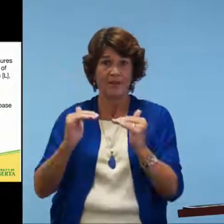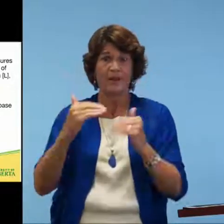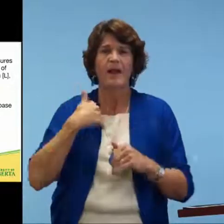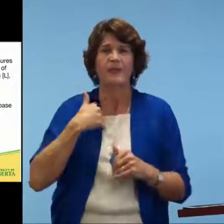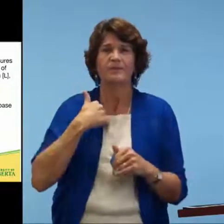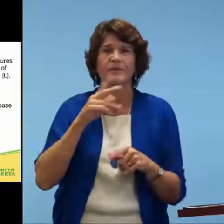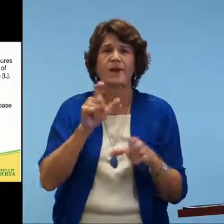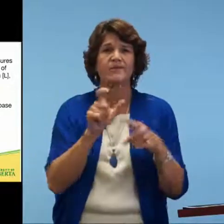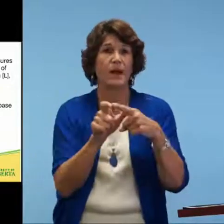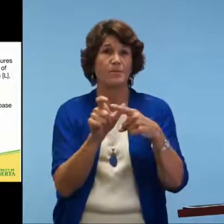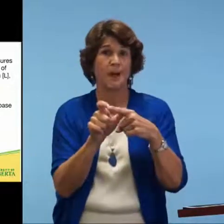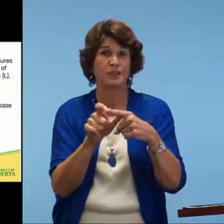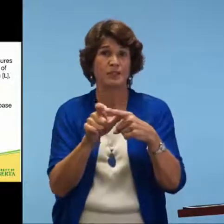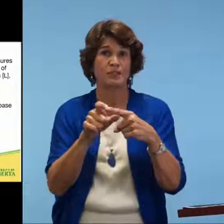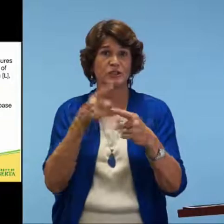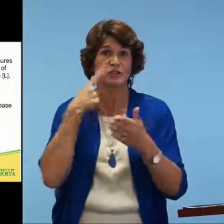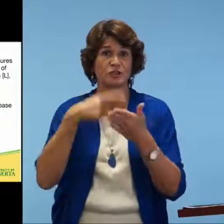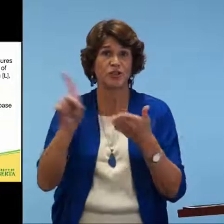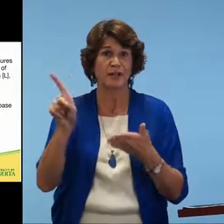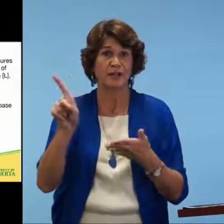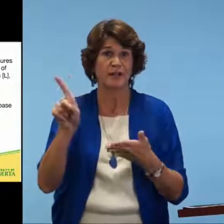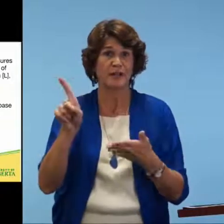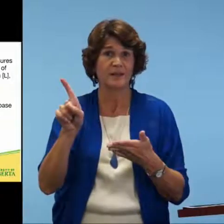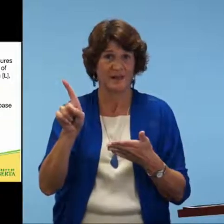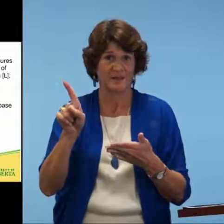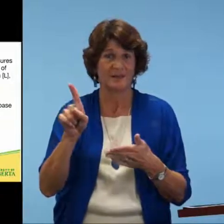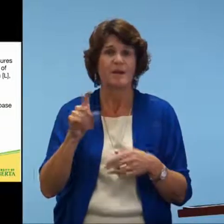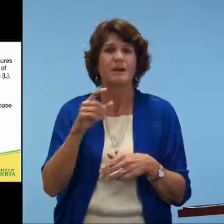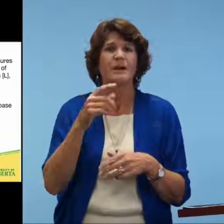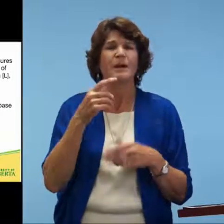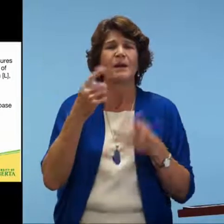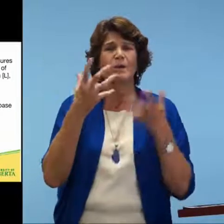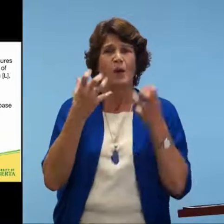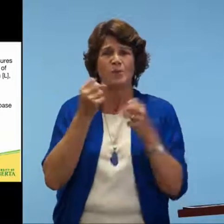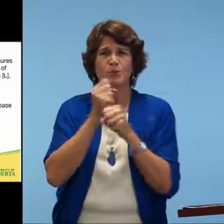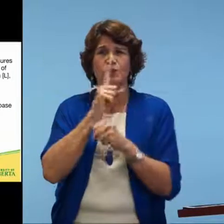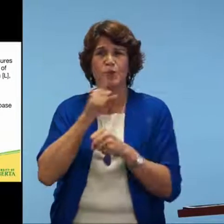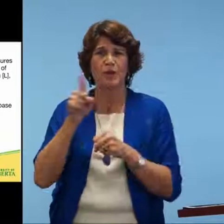deaf, and so forth. Then we'll work into a vocabulary check.